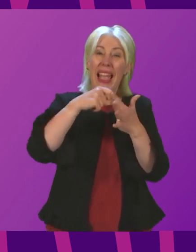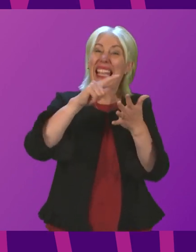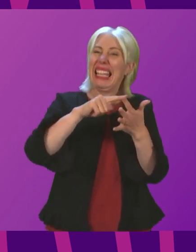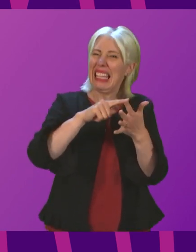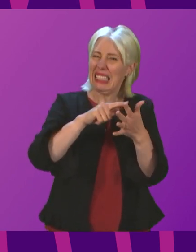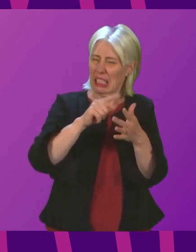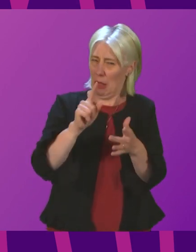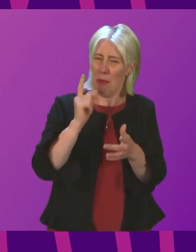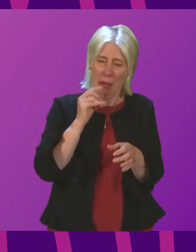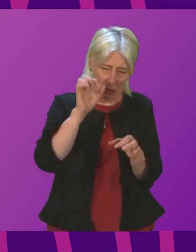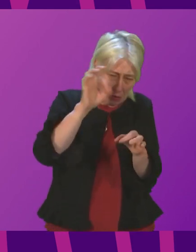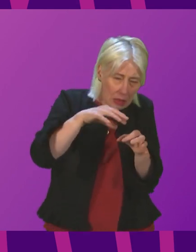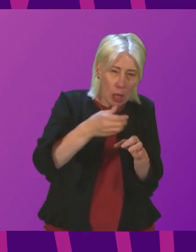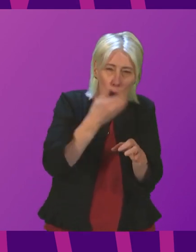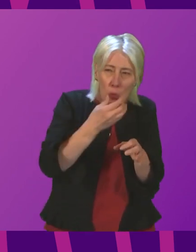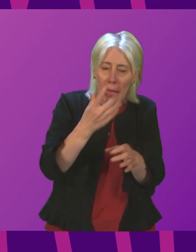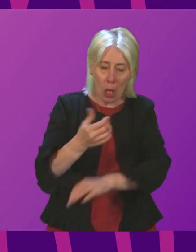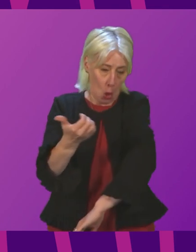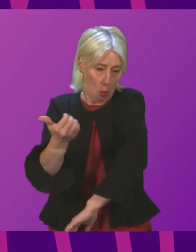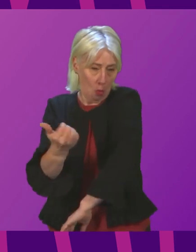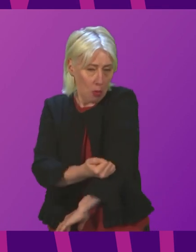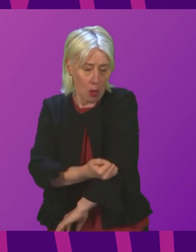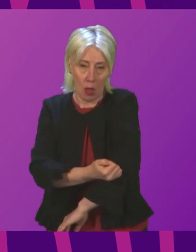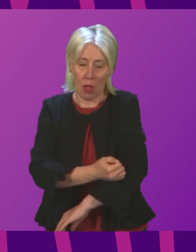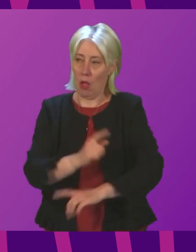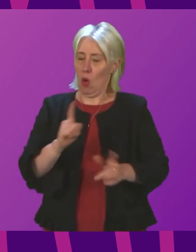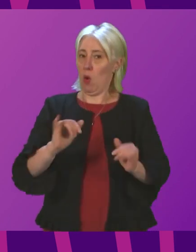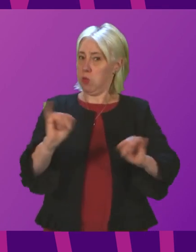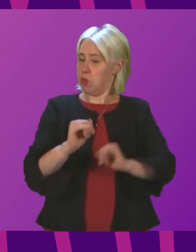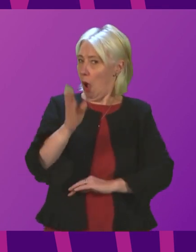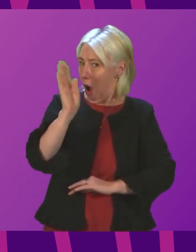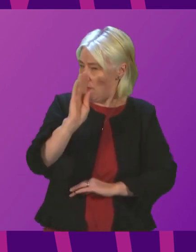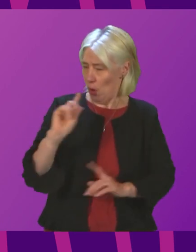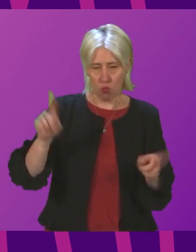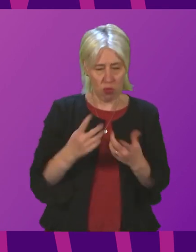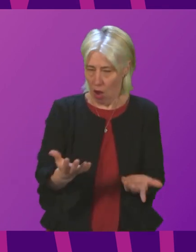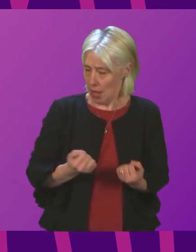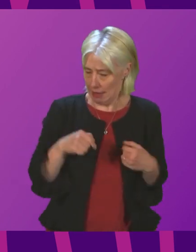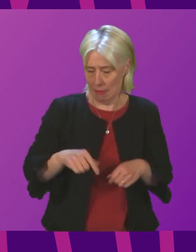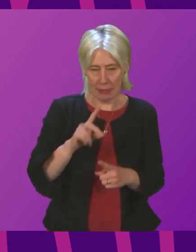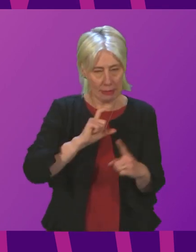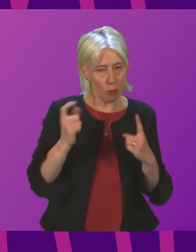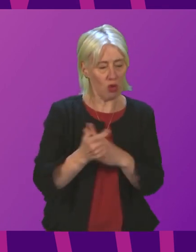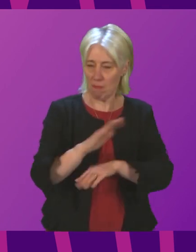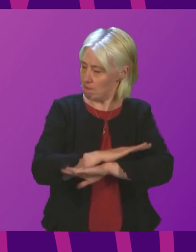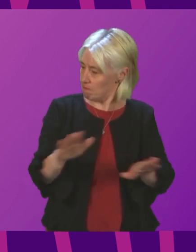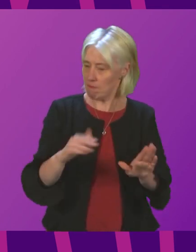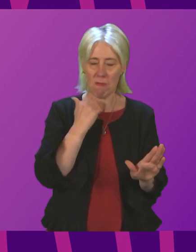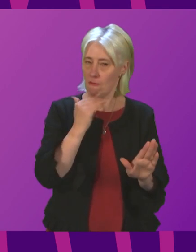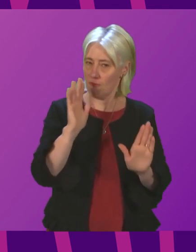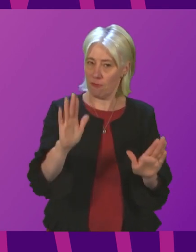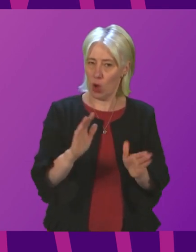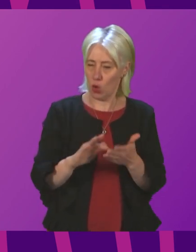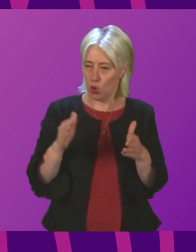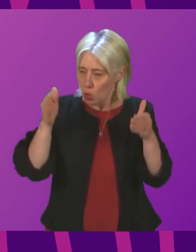activity, and these harmful behaviours can't be tolerated in our society. So we are working with our partners to ensure the right balance of